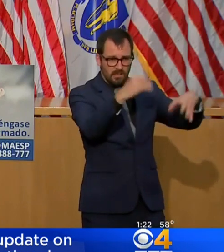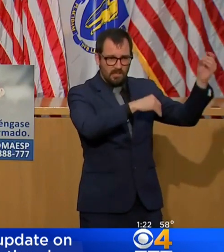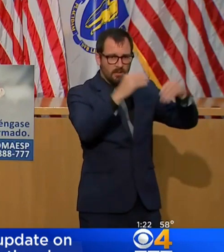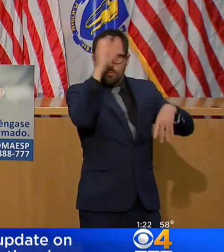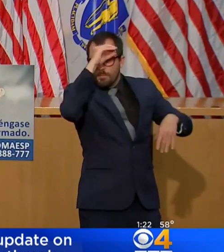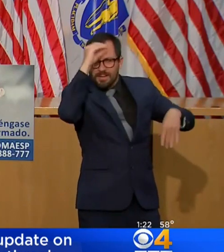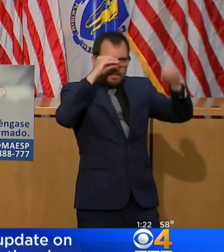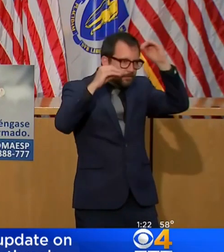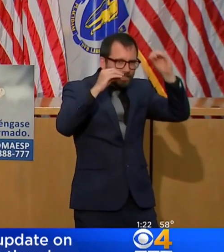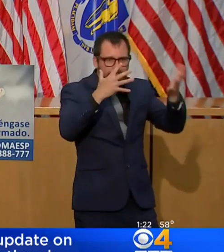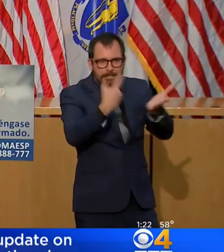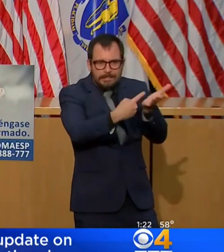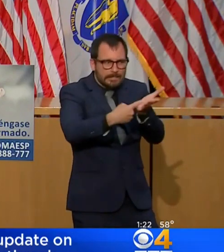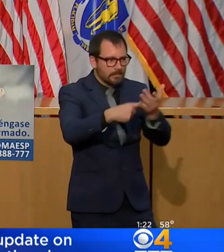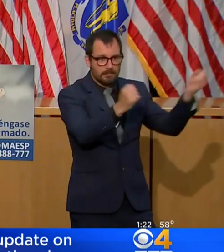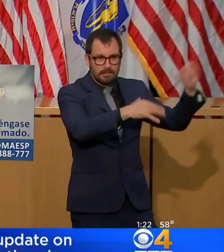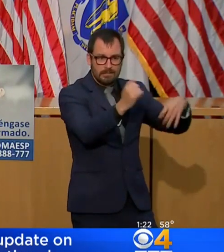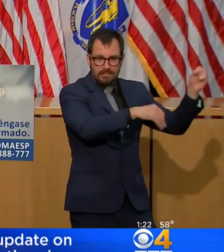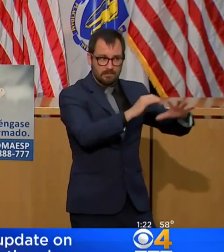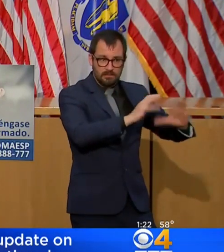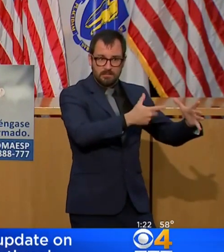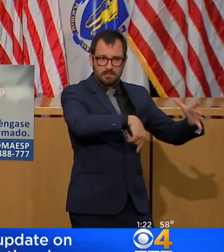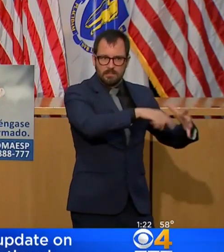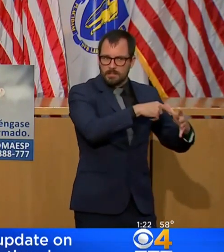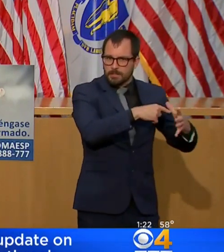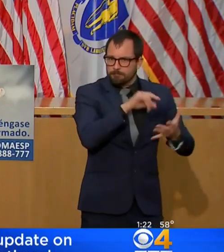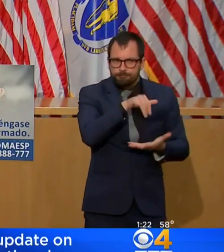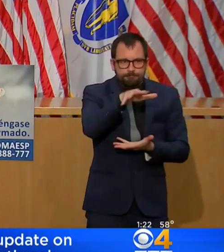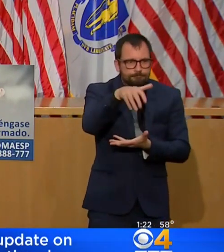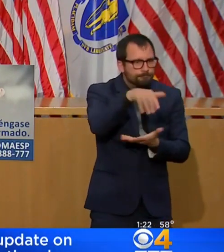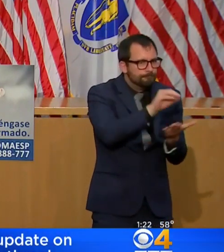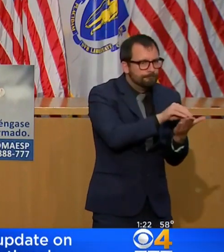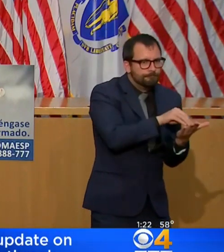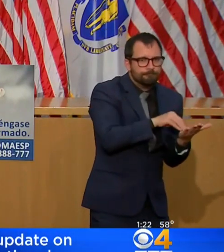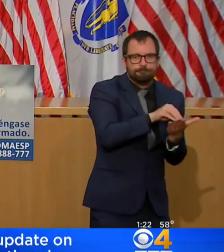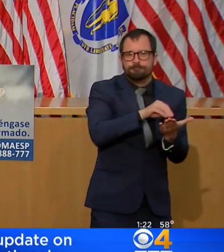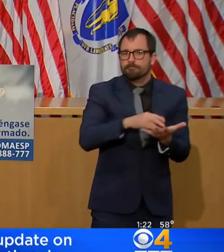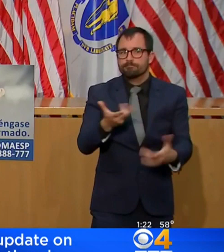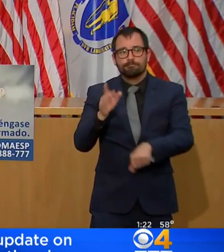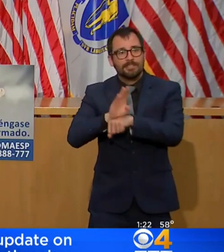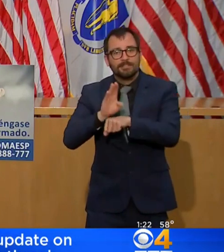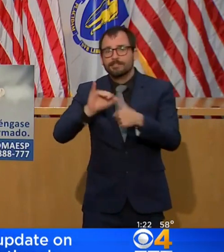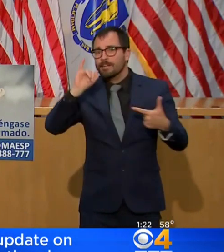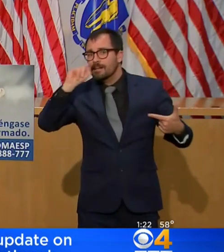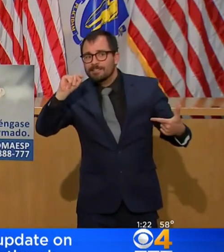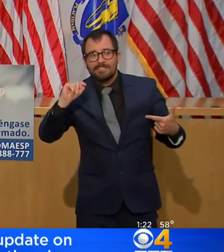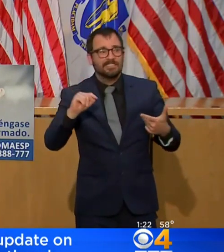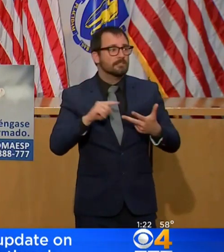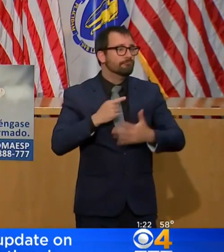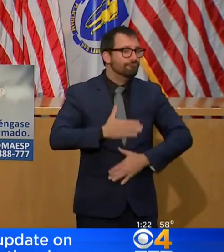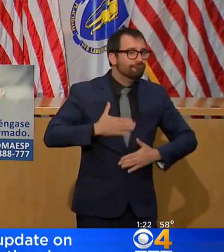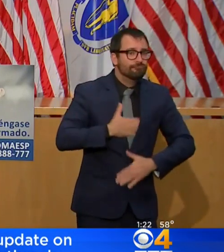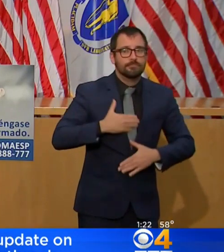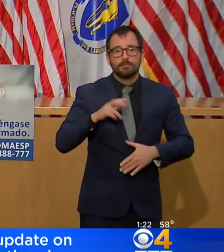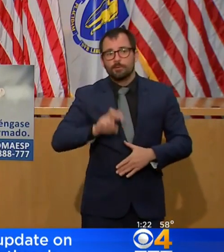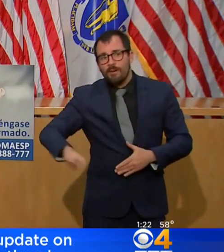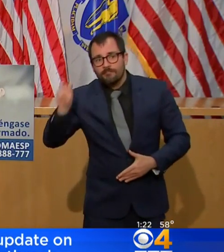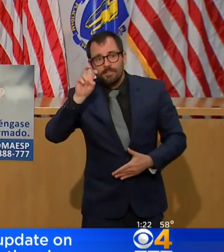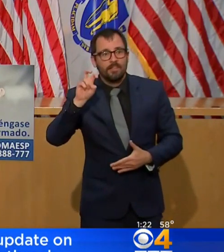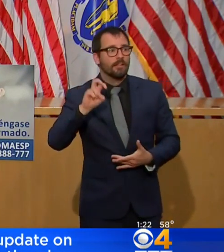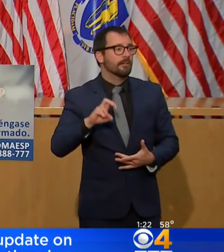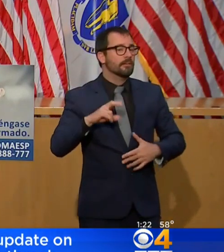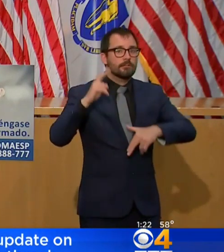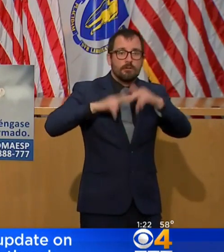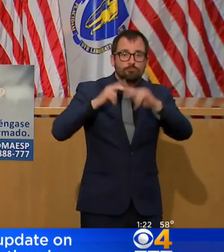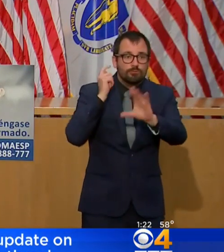of commerce, labor representatives, industry associations and consortiums representing construction, hospitals,